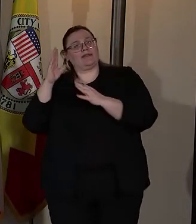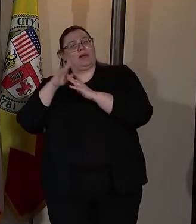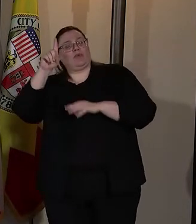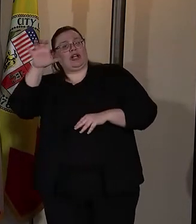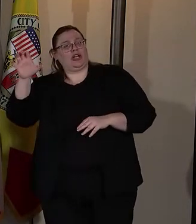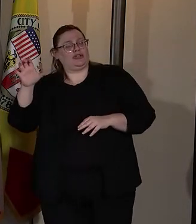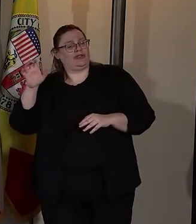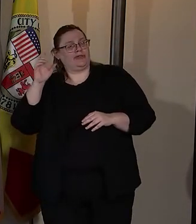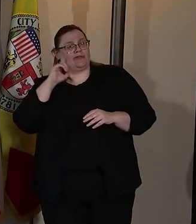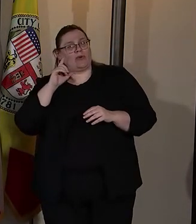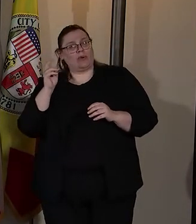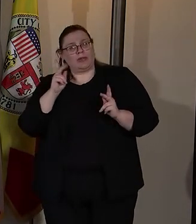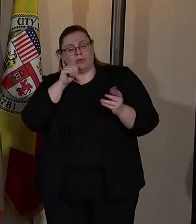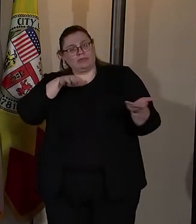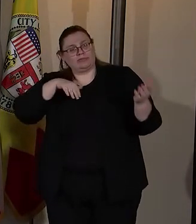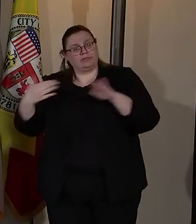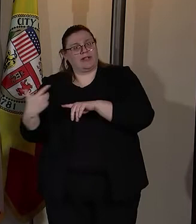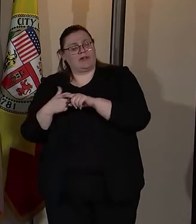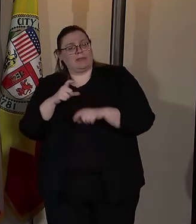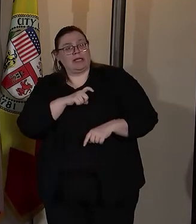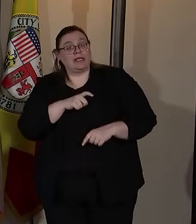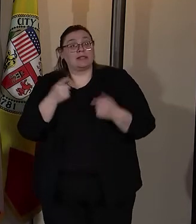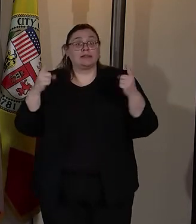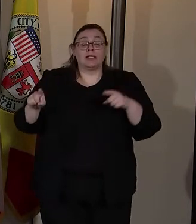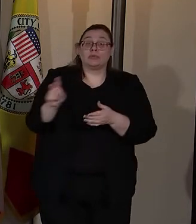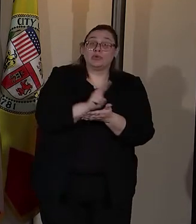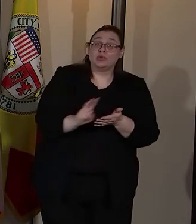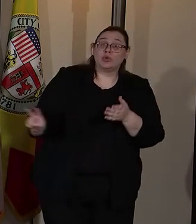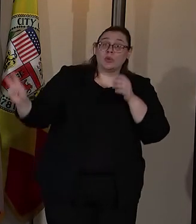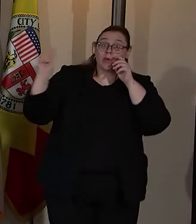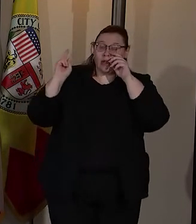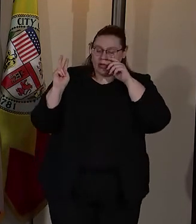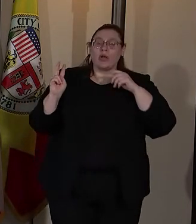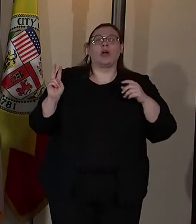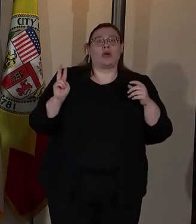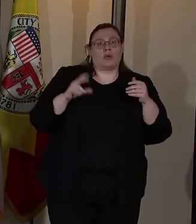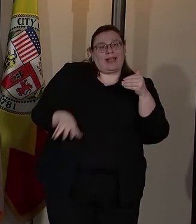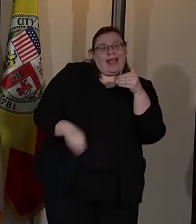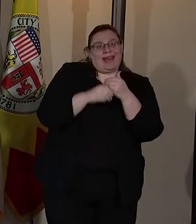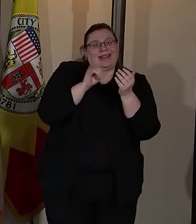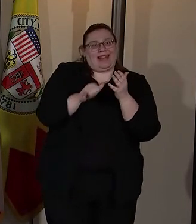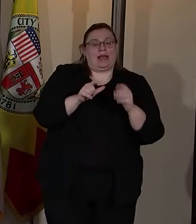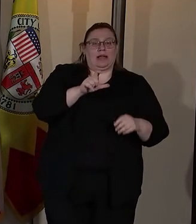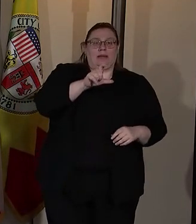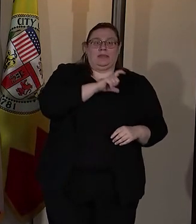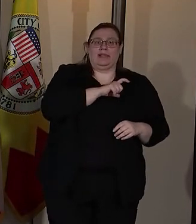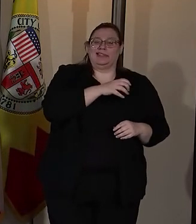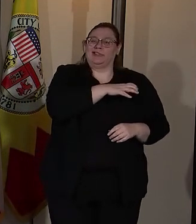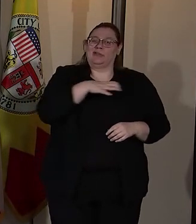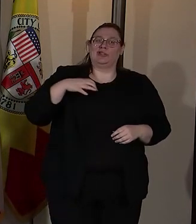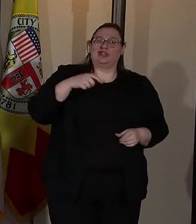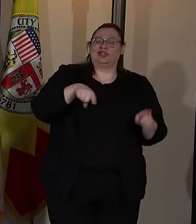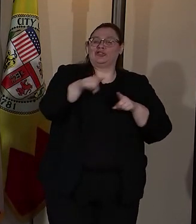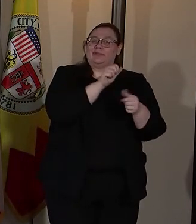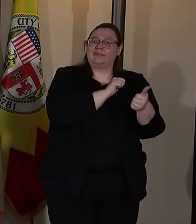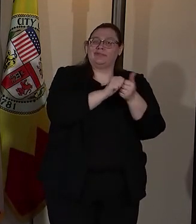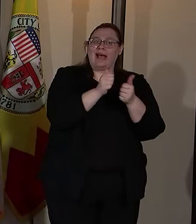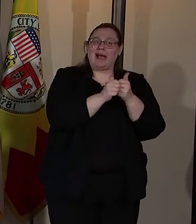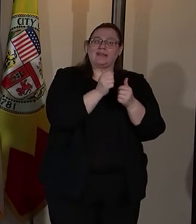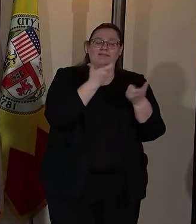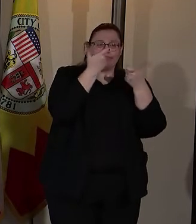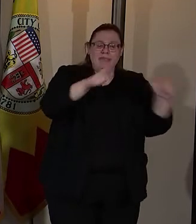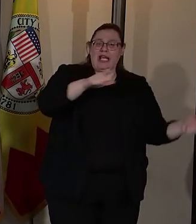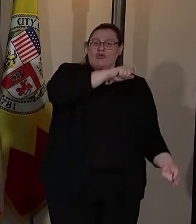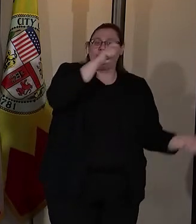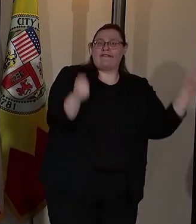fatalities at the hands of police. But two weeks ago we dramatically built upon that as the police commission passed some of the nation's leading reforms